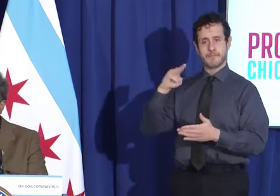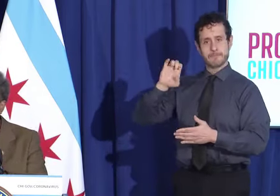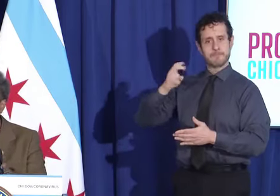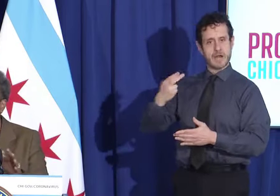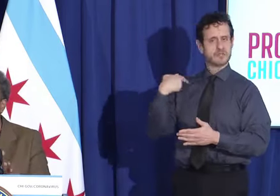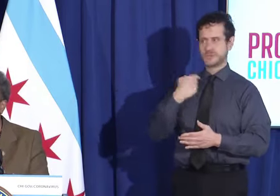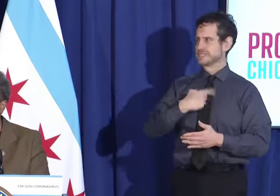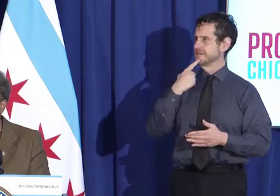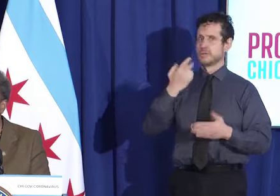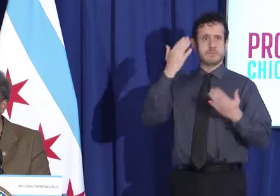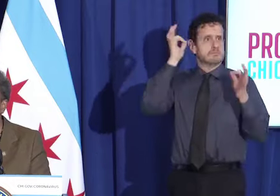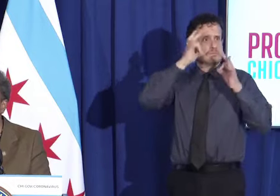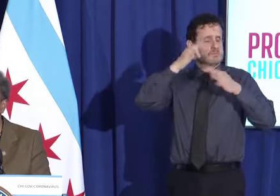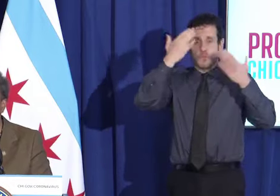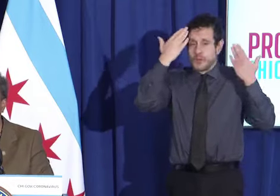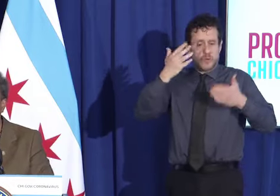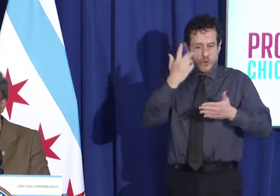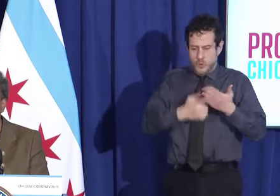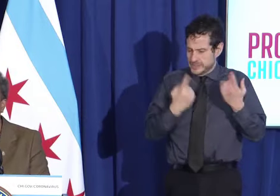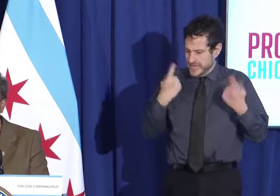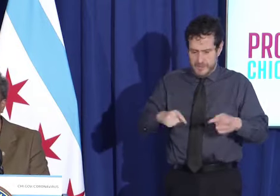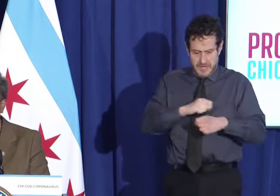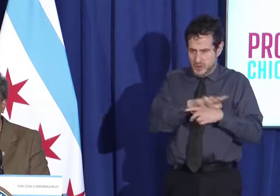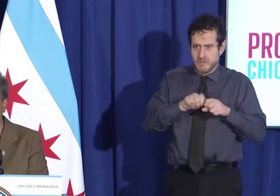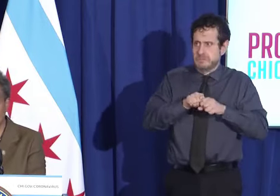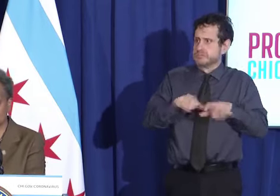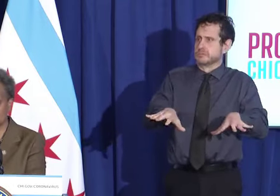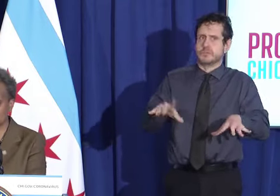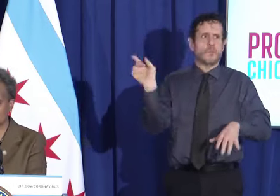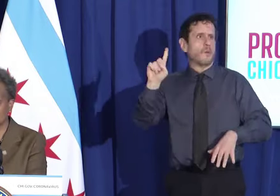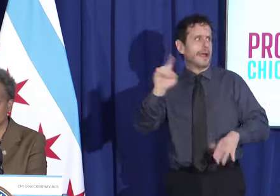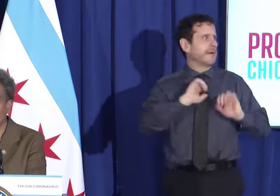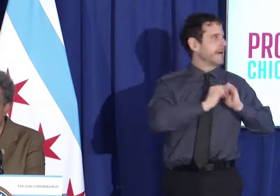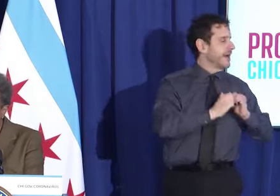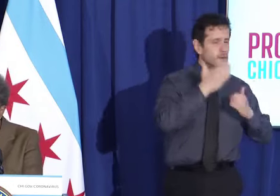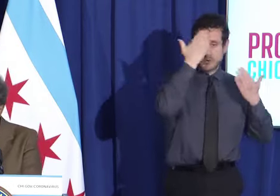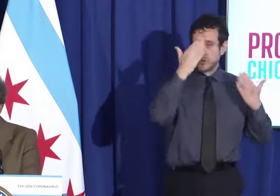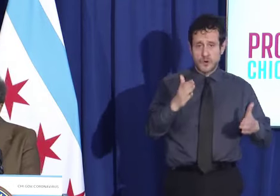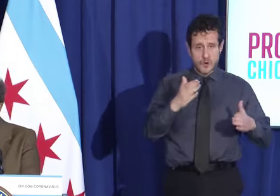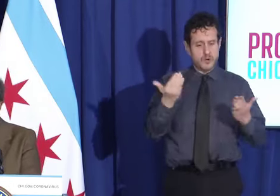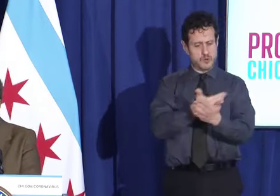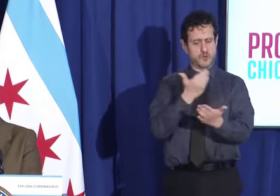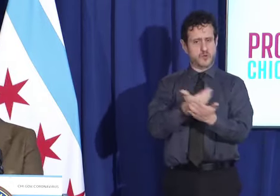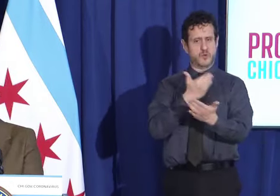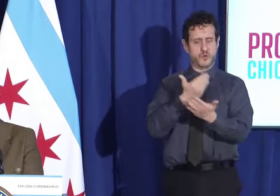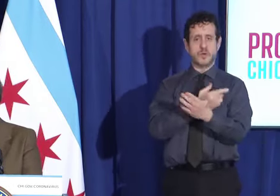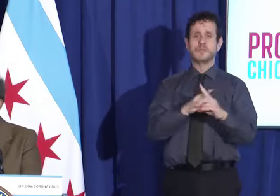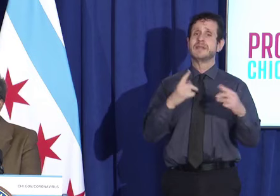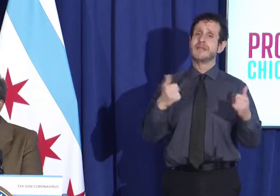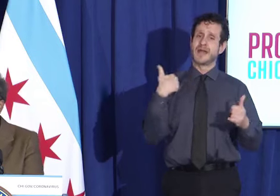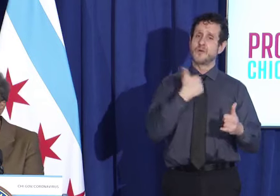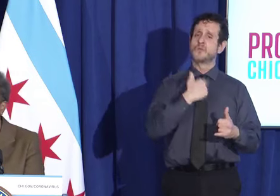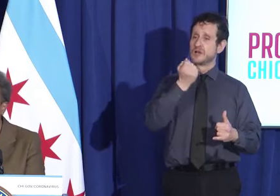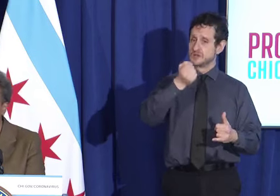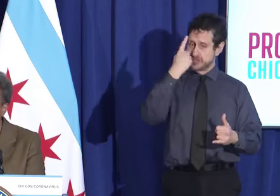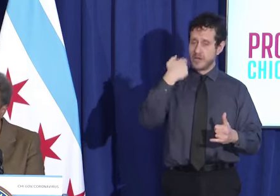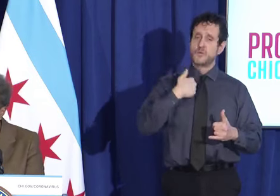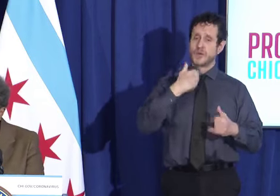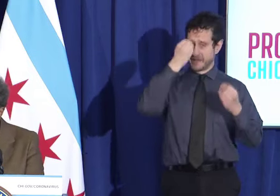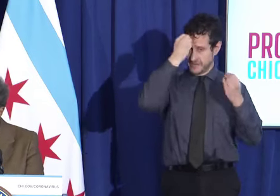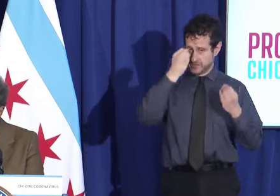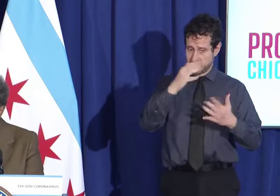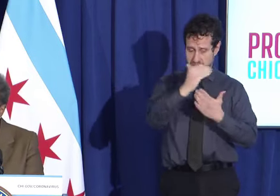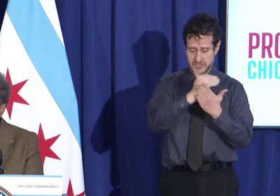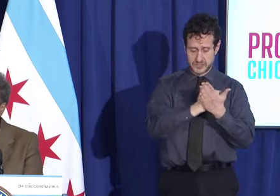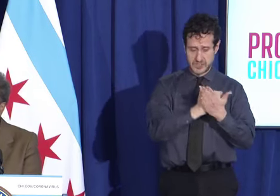pandemic because we didn't know a lot. This was all new to each of us. We now have a sense, and we've got a body of data, and we